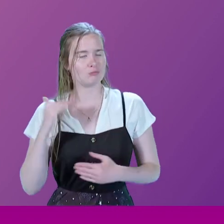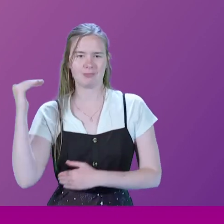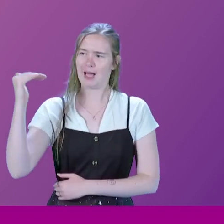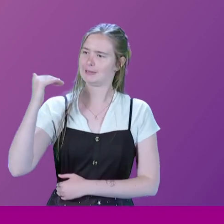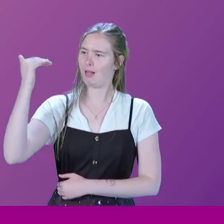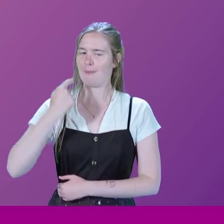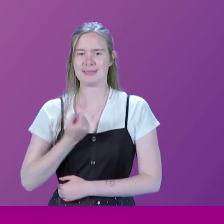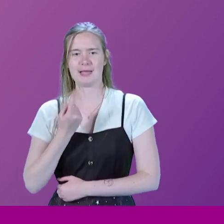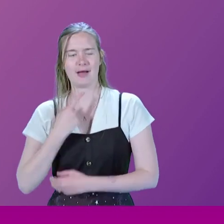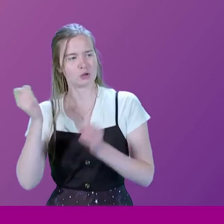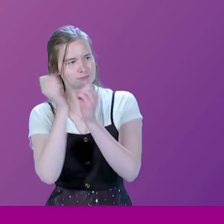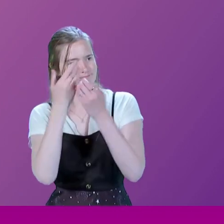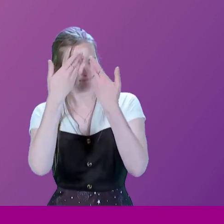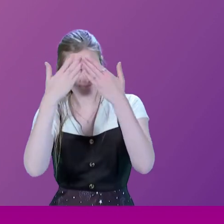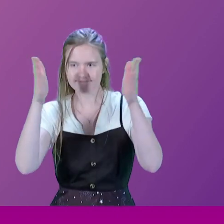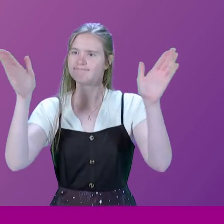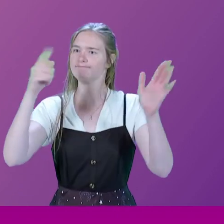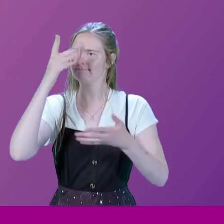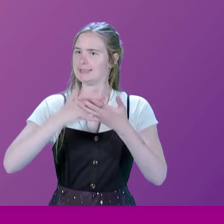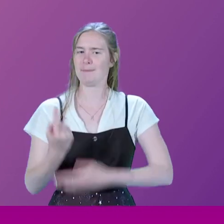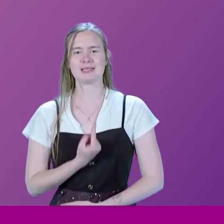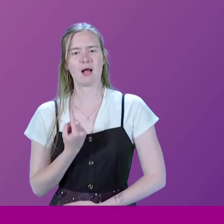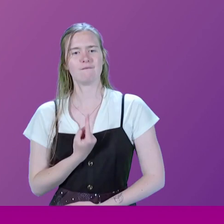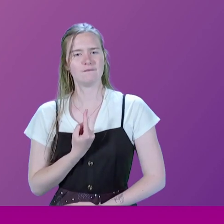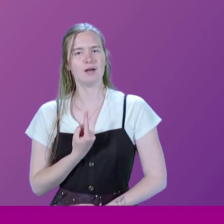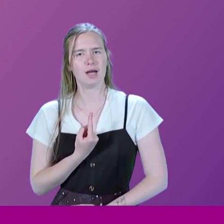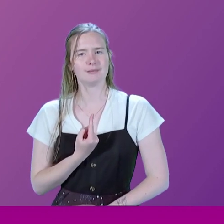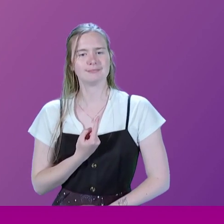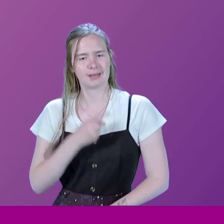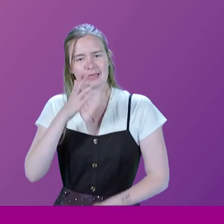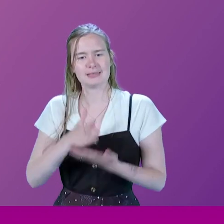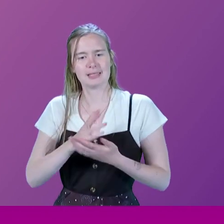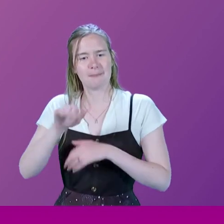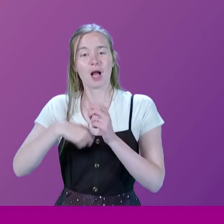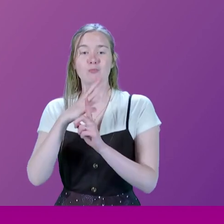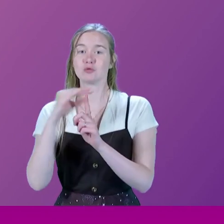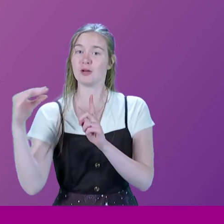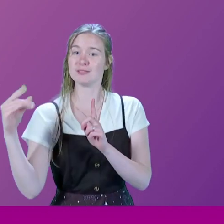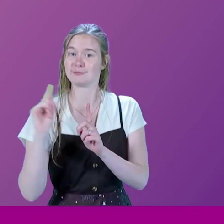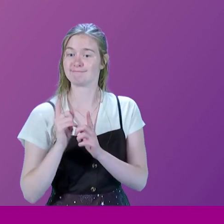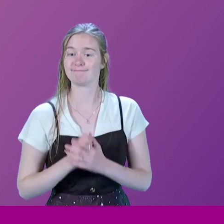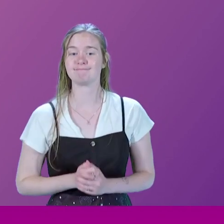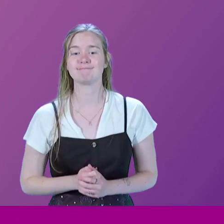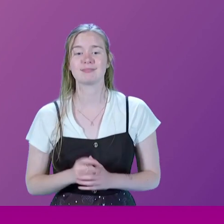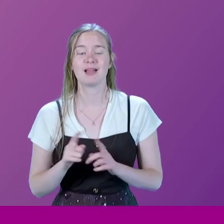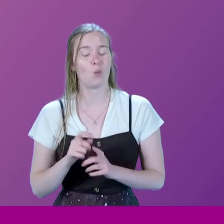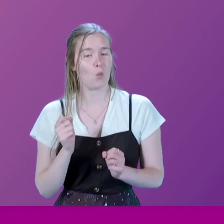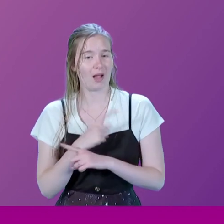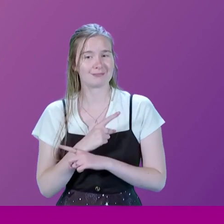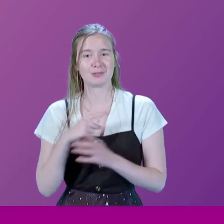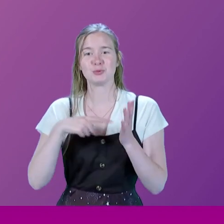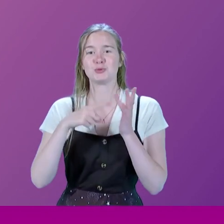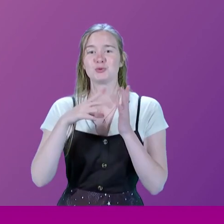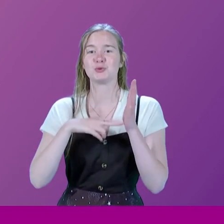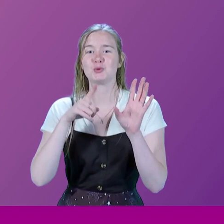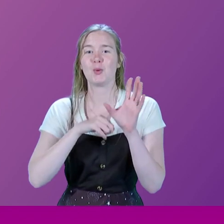I could open my eyes and make my own decisions. And I decided to be a conservative then. And funnily enough, Tony Blair,